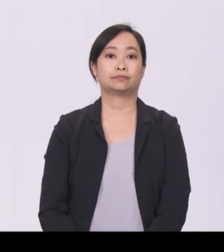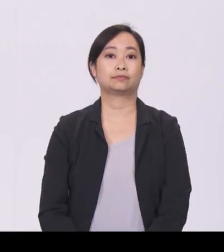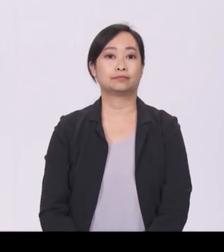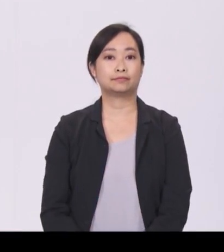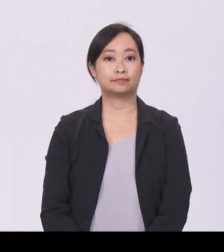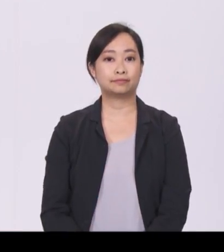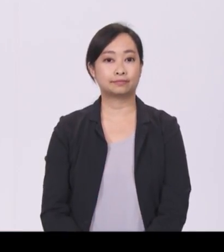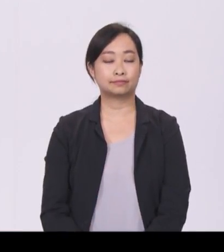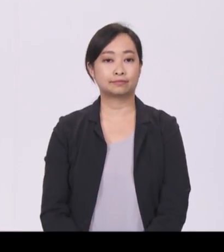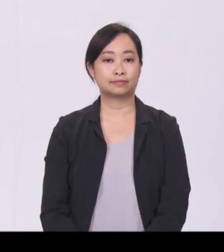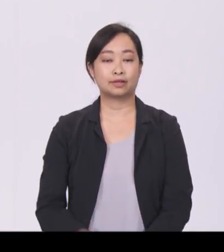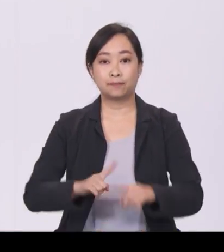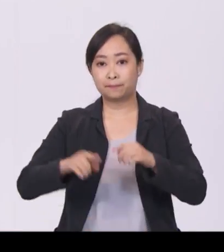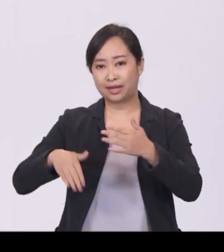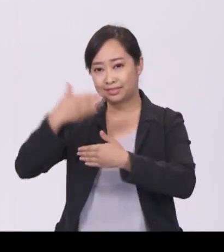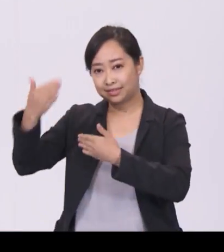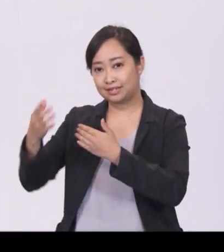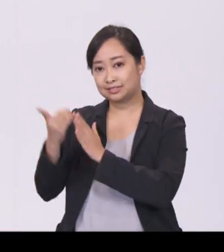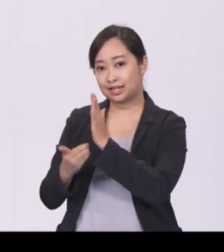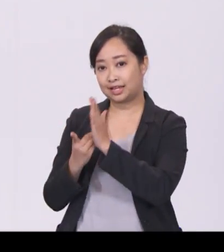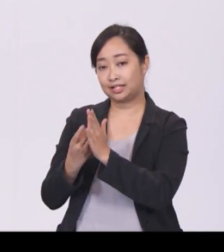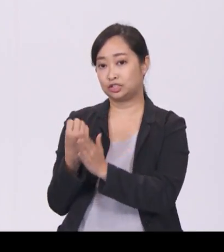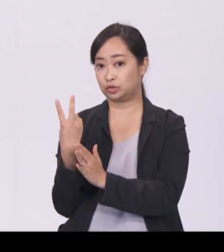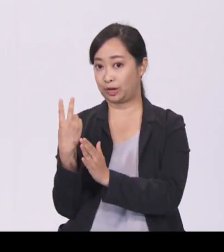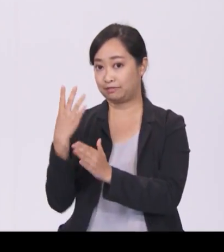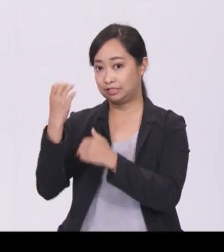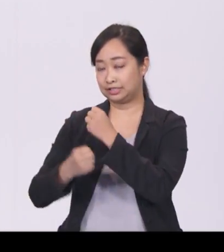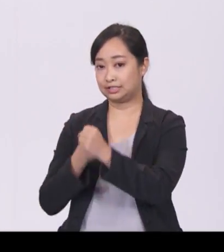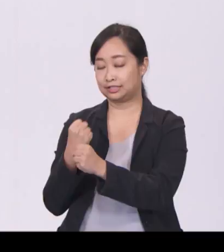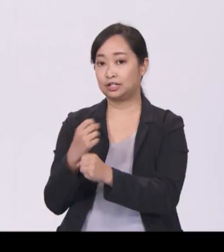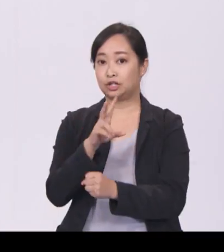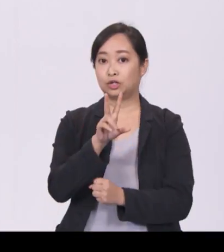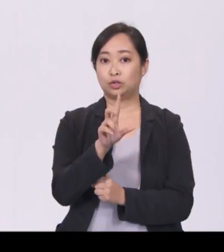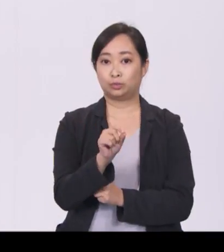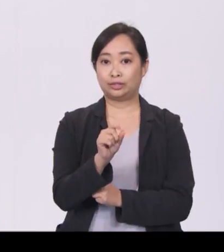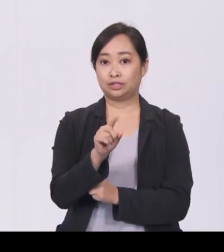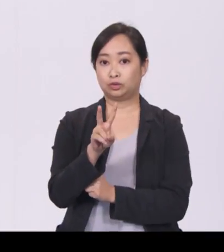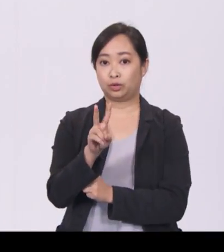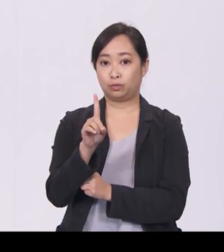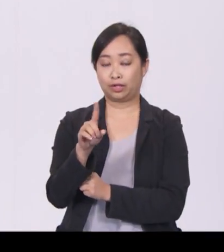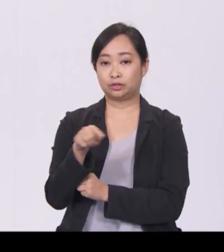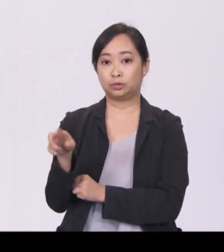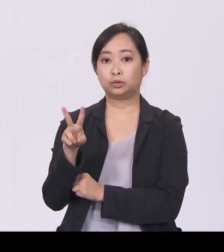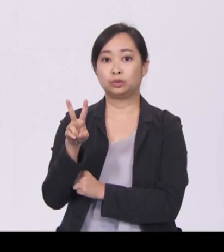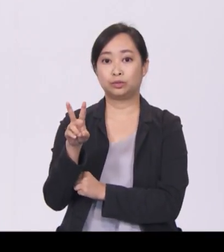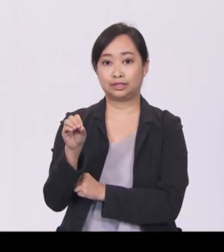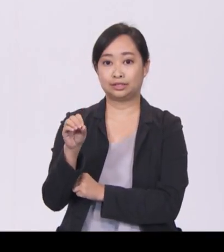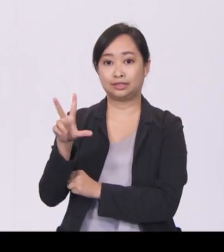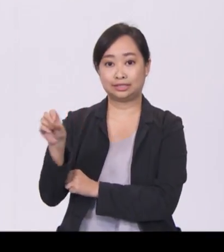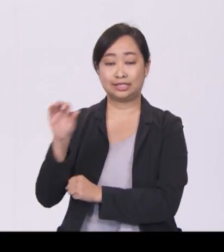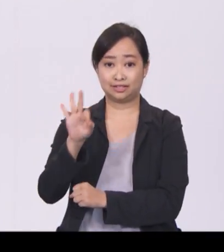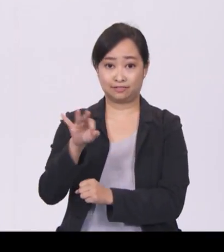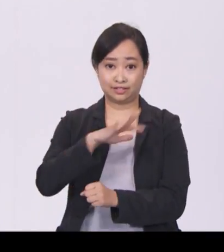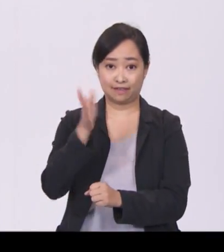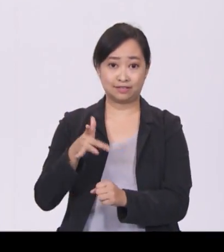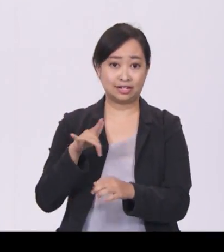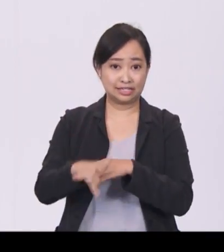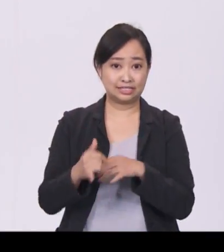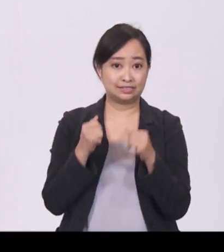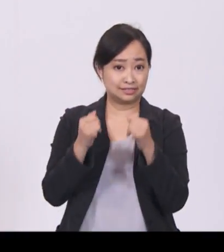But in the next decade, between 2021 to 2030, if we do not take measures early, we will not